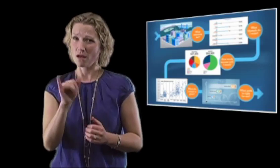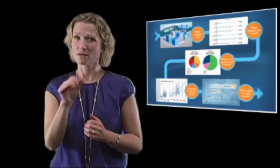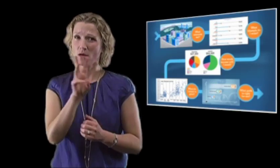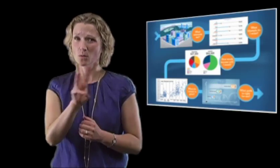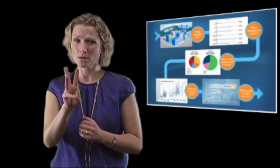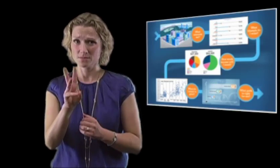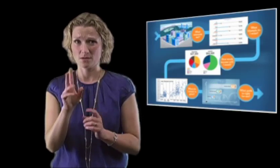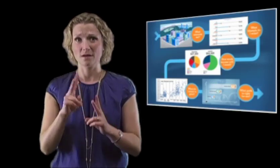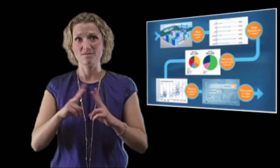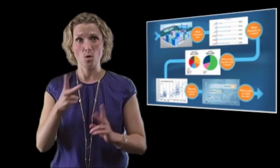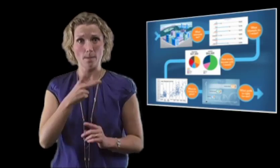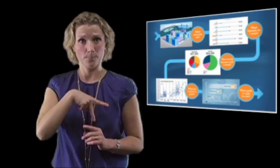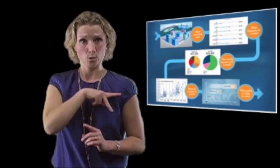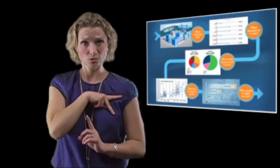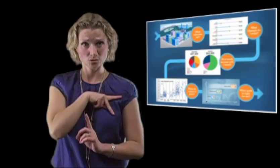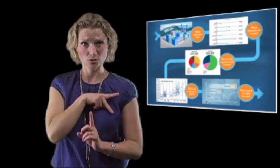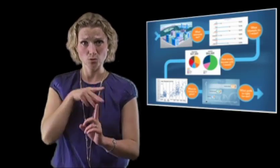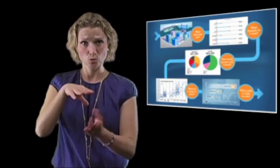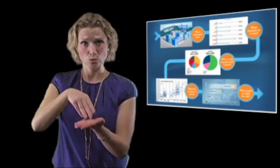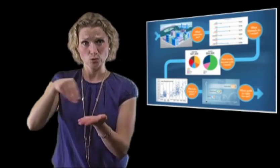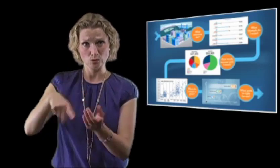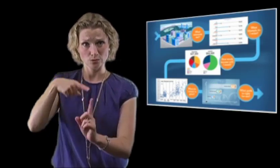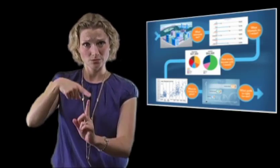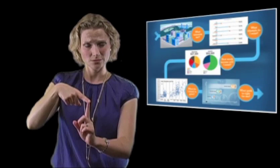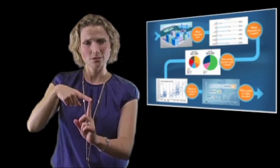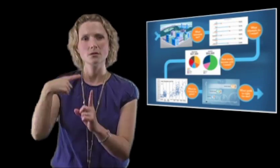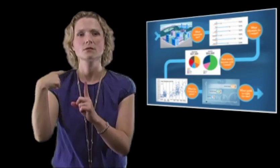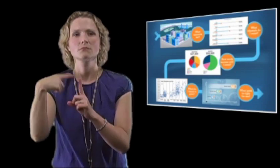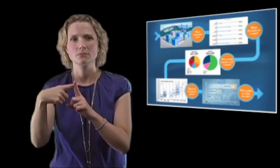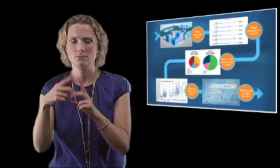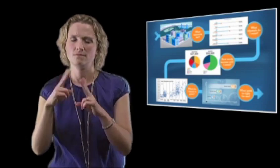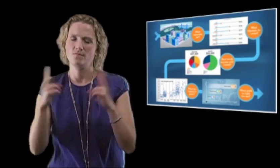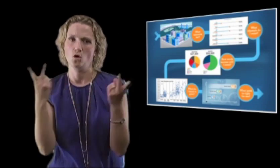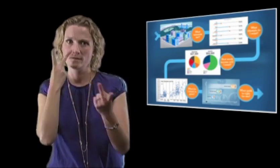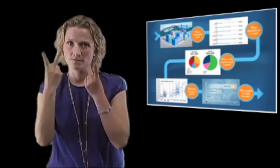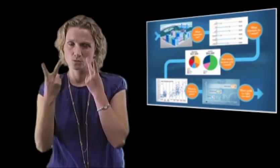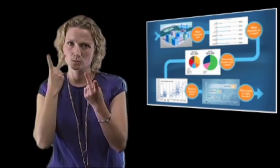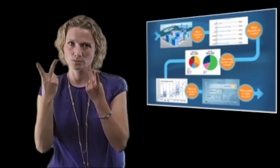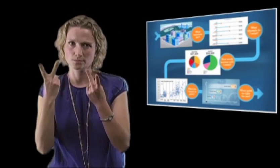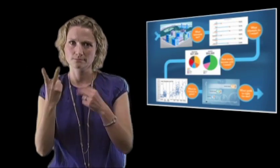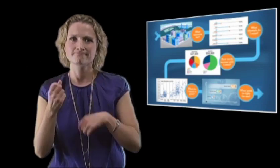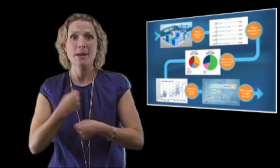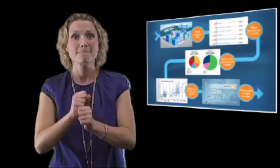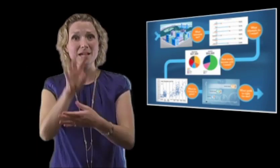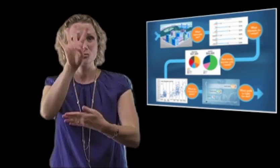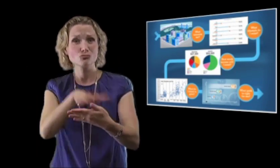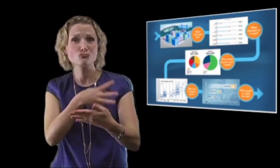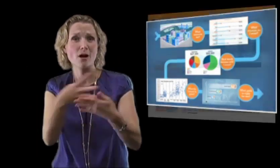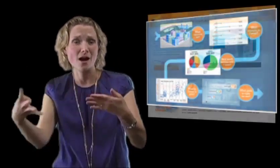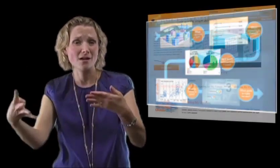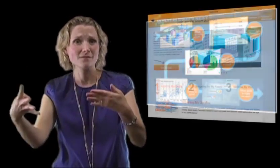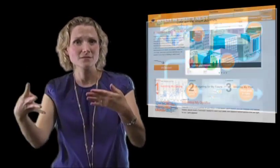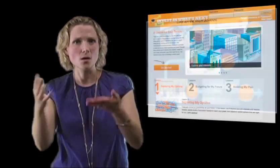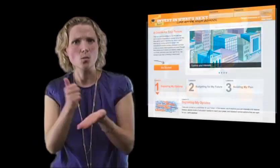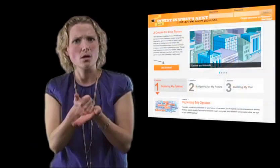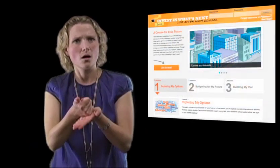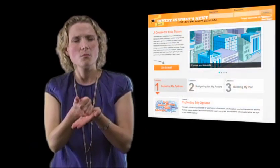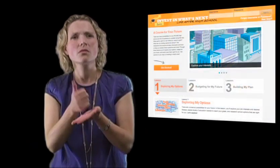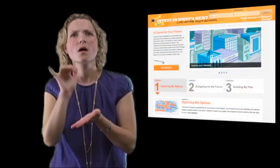I like this website because it's very personable to students and also very visual for example they make a